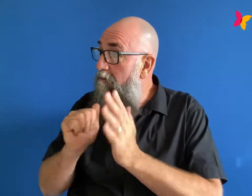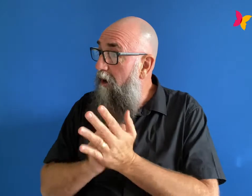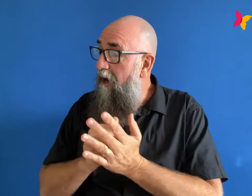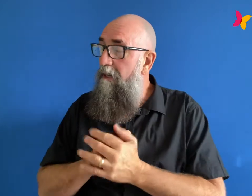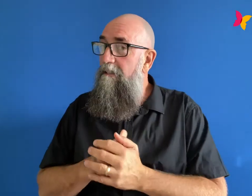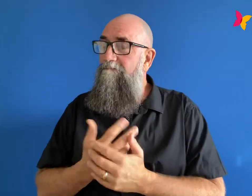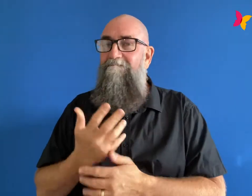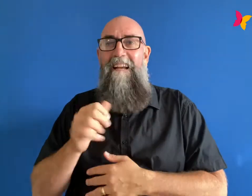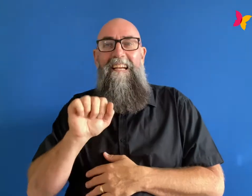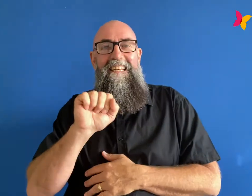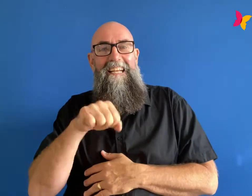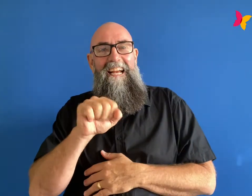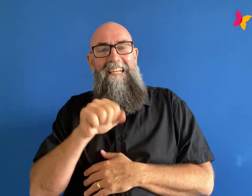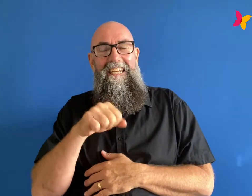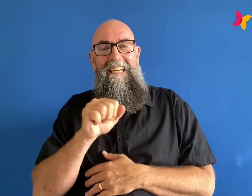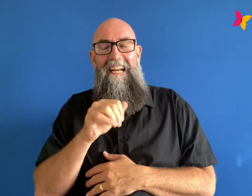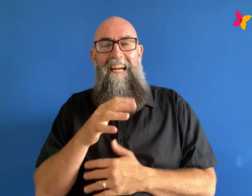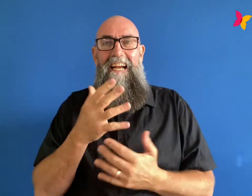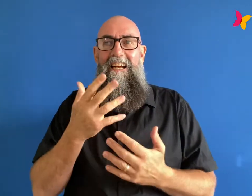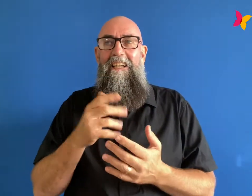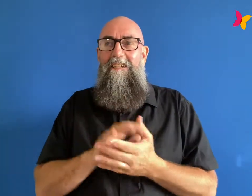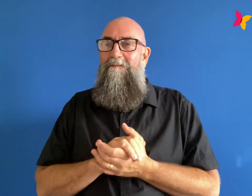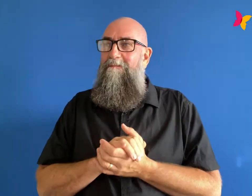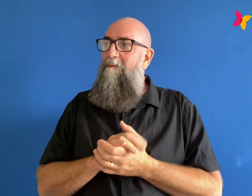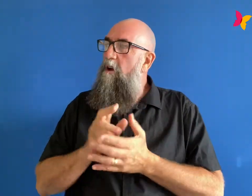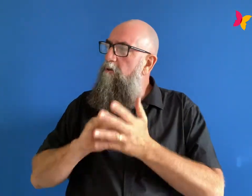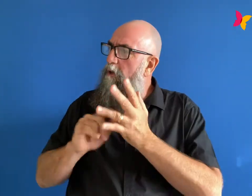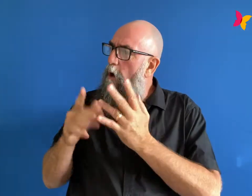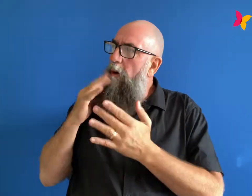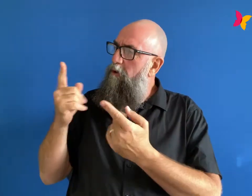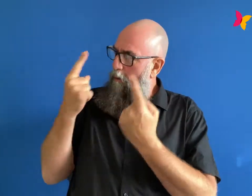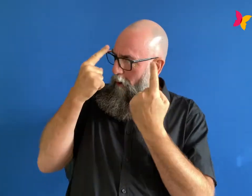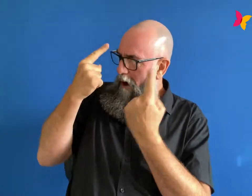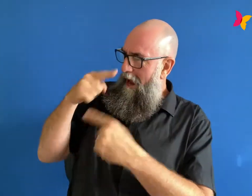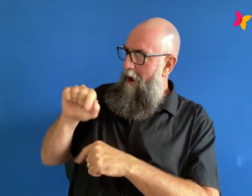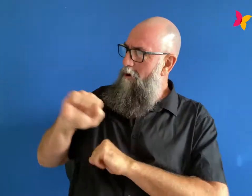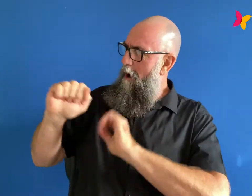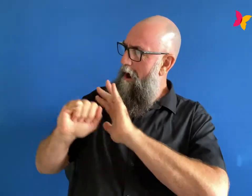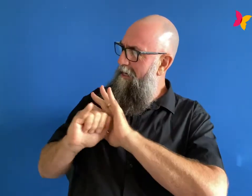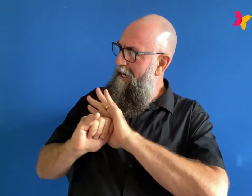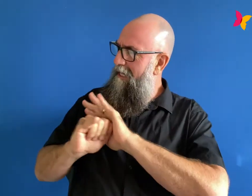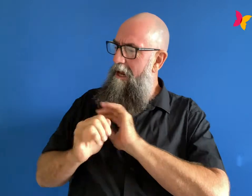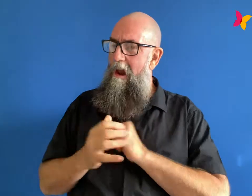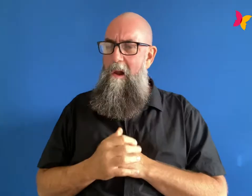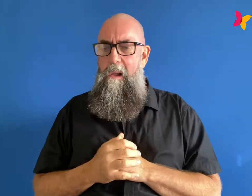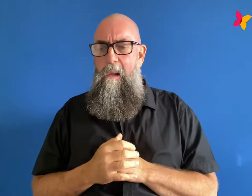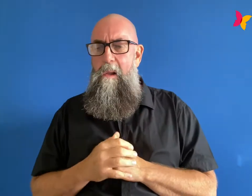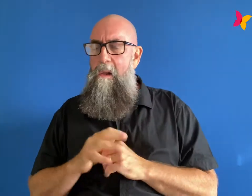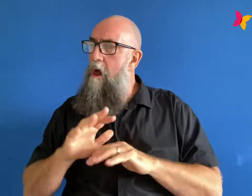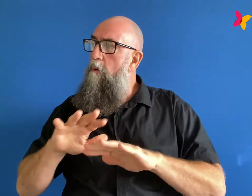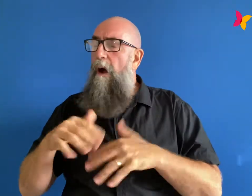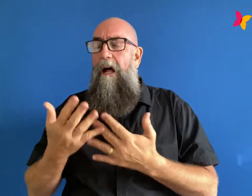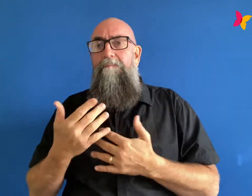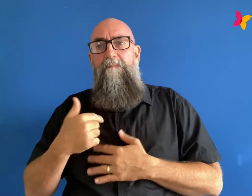old were you when you worked that out the performing was was who amy was i'd say when i was young but because that having